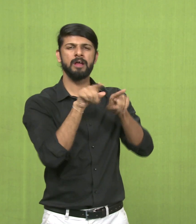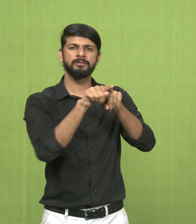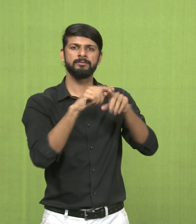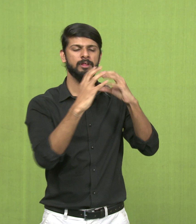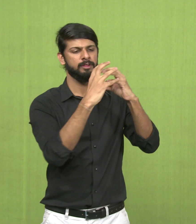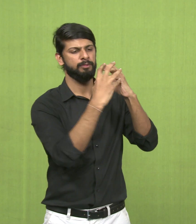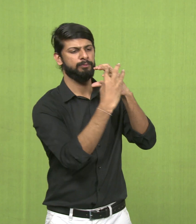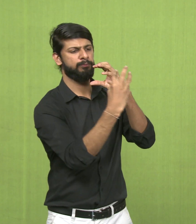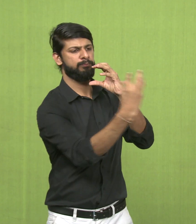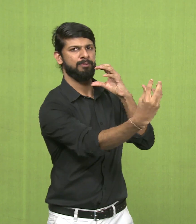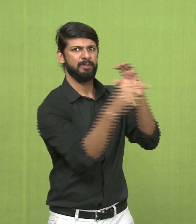Emphasis is the importance.